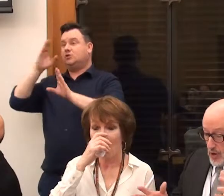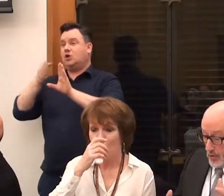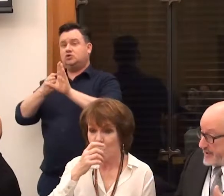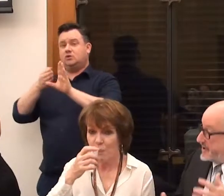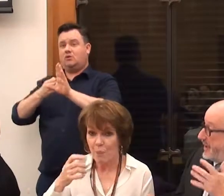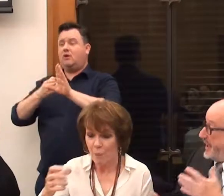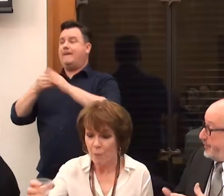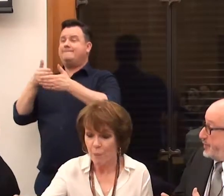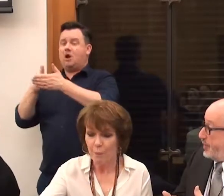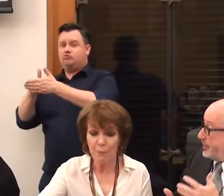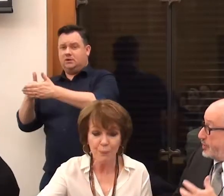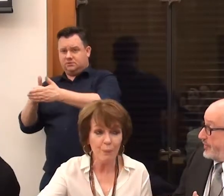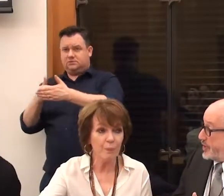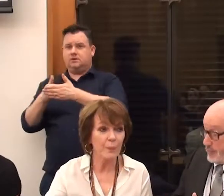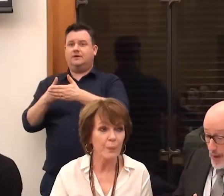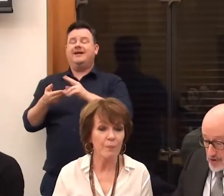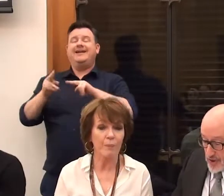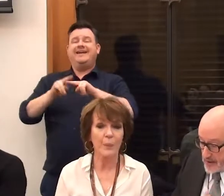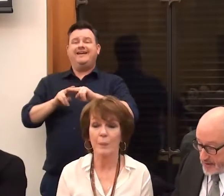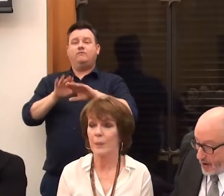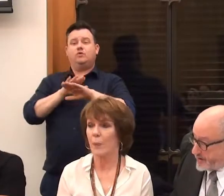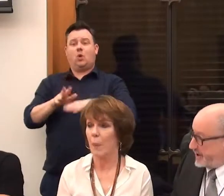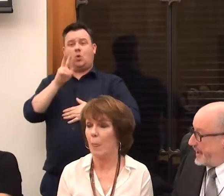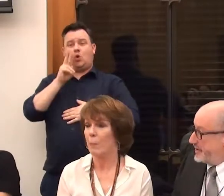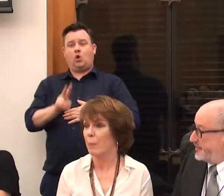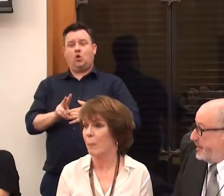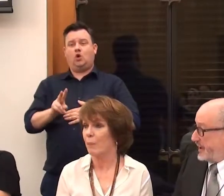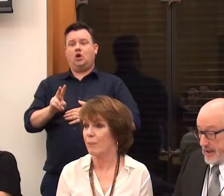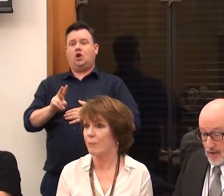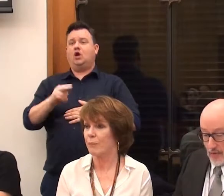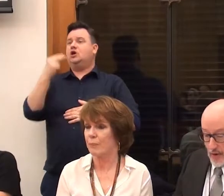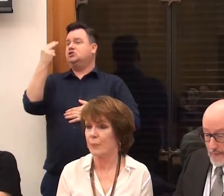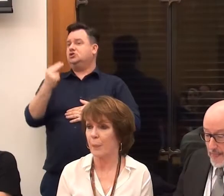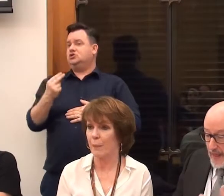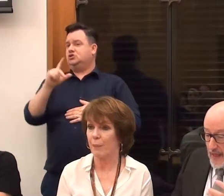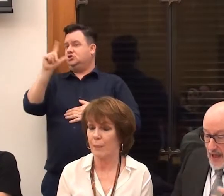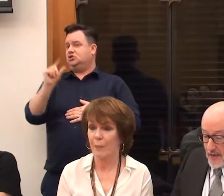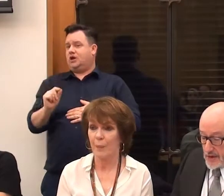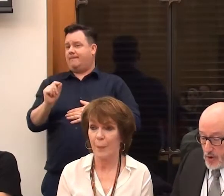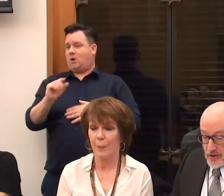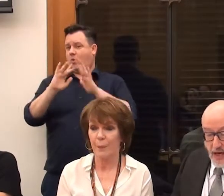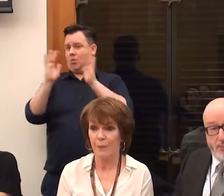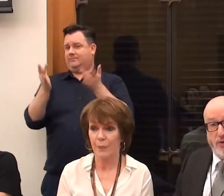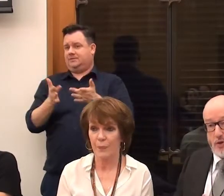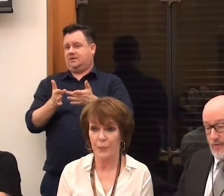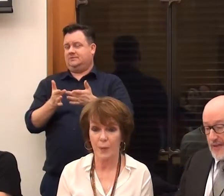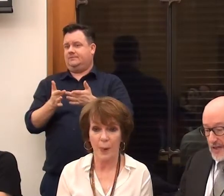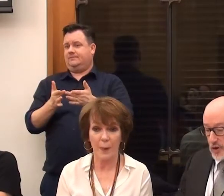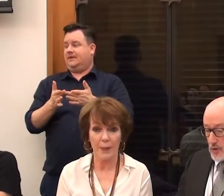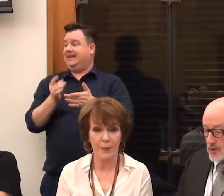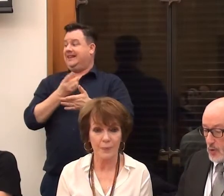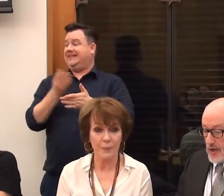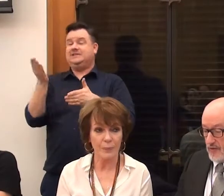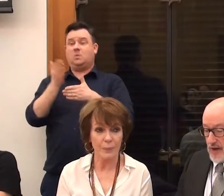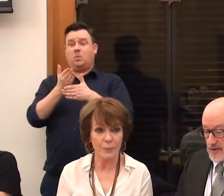lots of you know this. If you don't, look on the shared website, articulates very clearly on there. These works signpost some of the